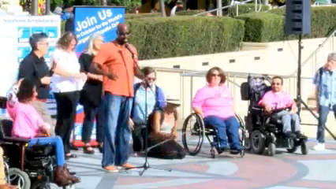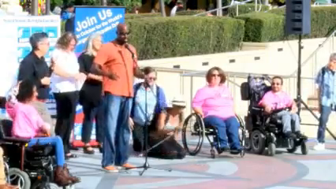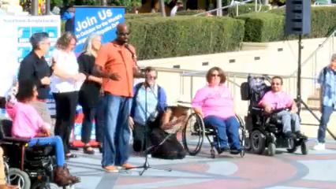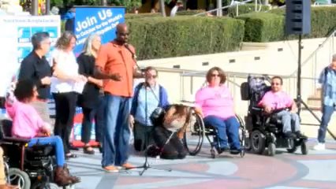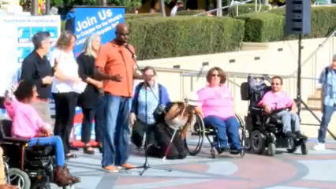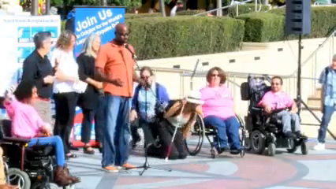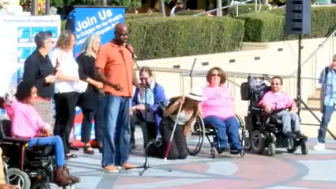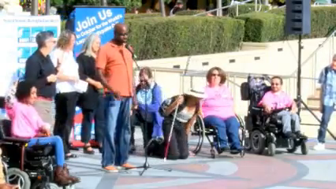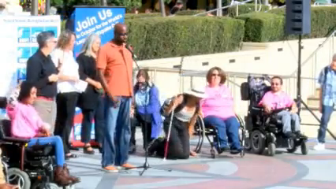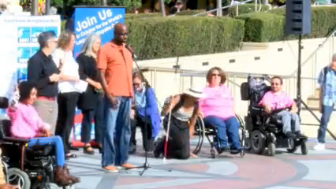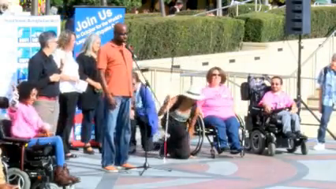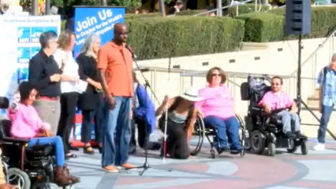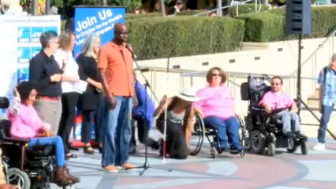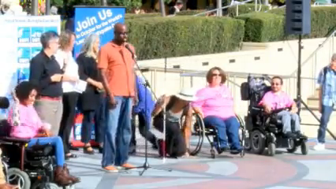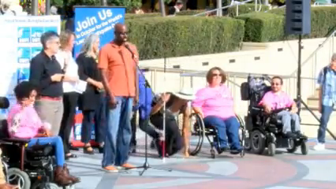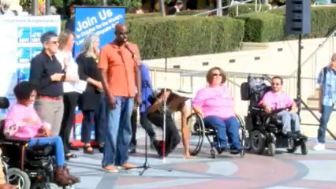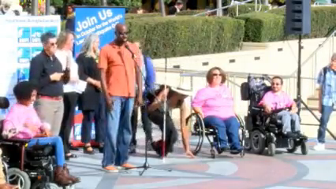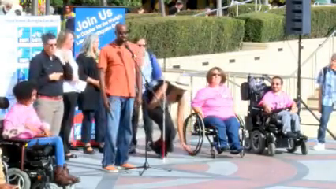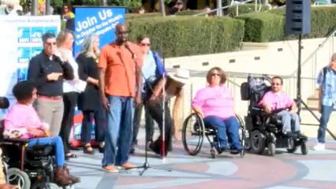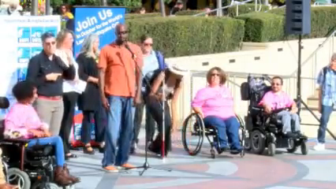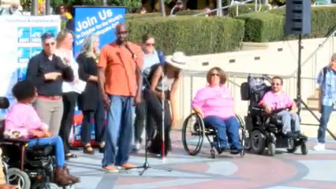has some mobility movement.